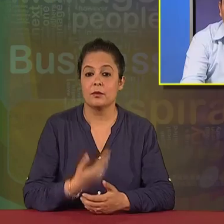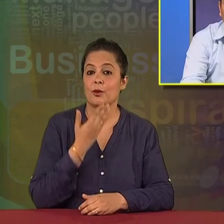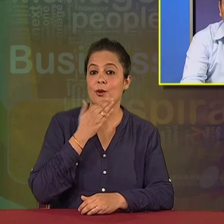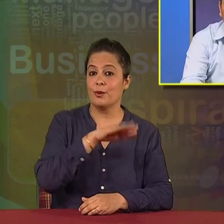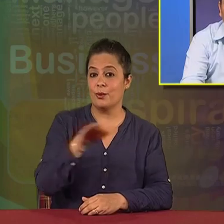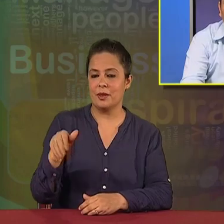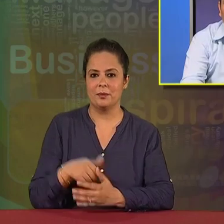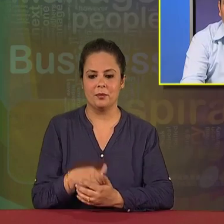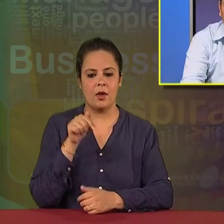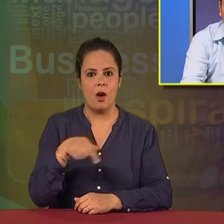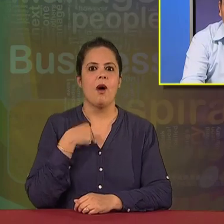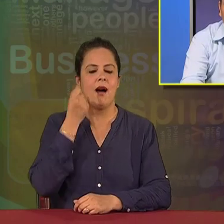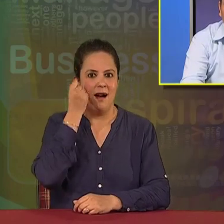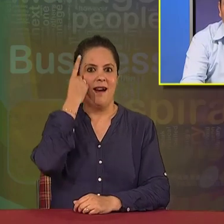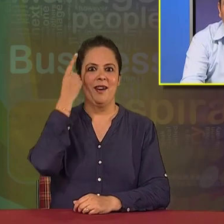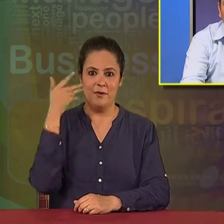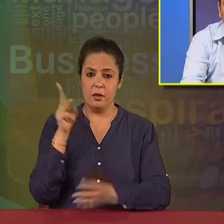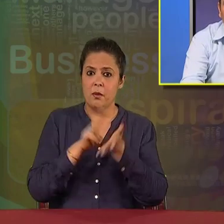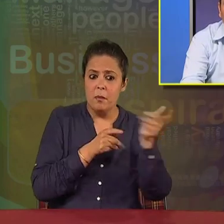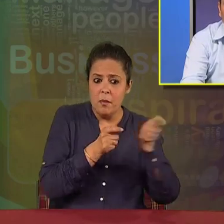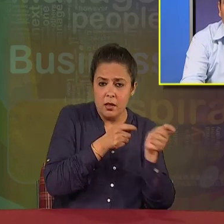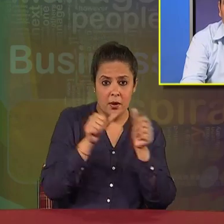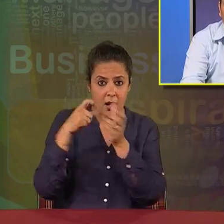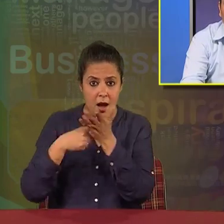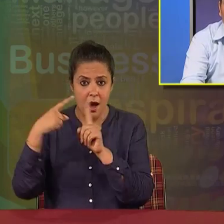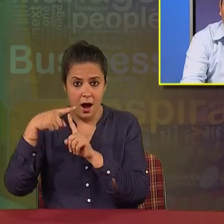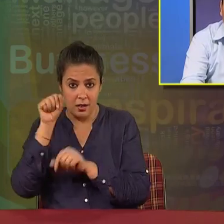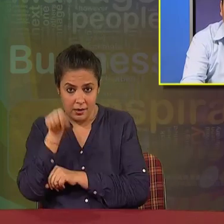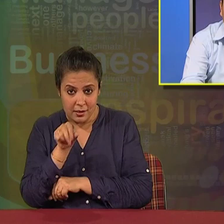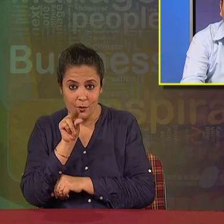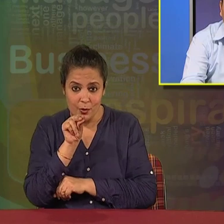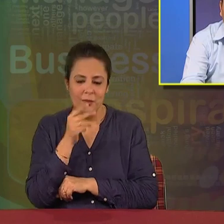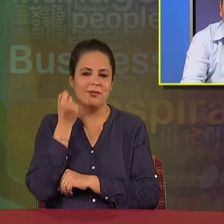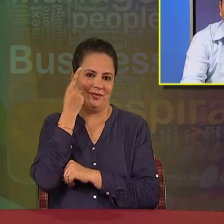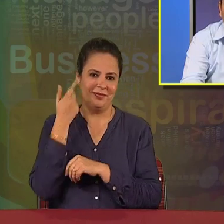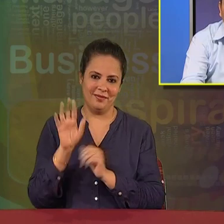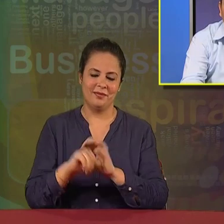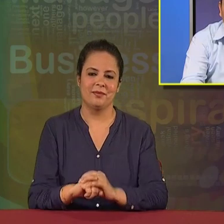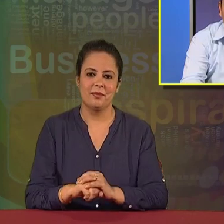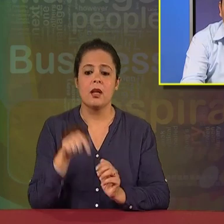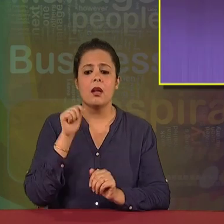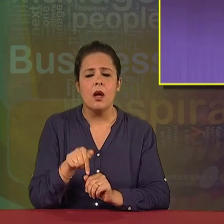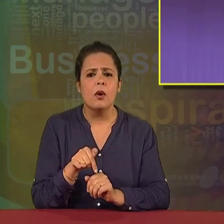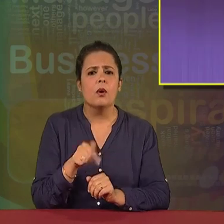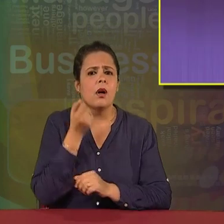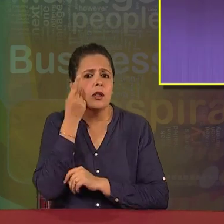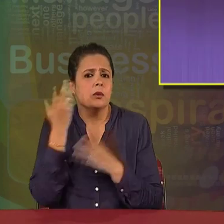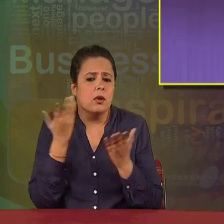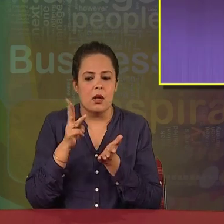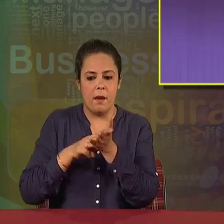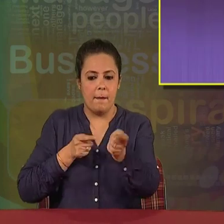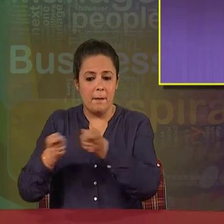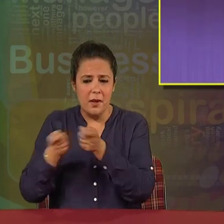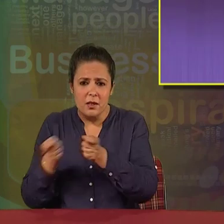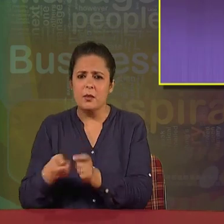Students, we have understood whether management is an art or not. Now, we need to understand what are the functions